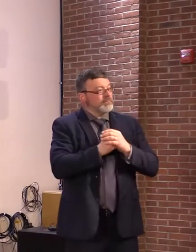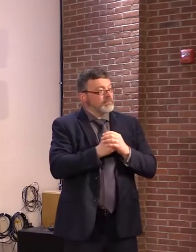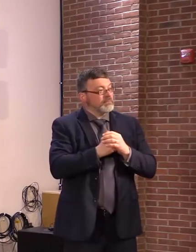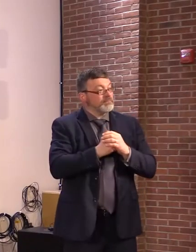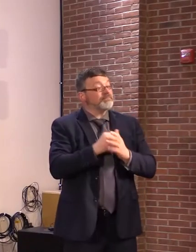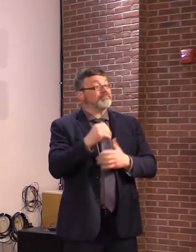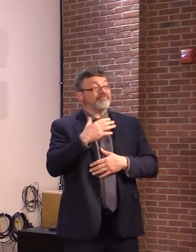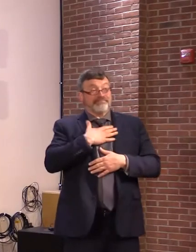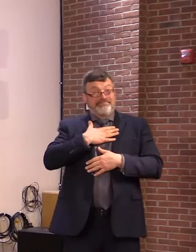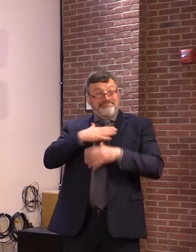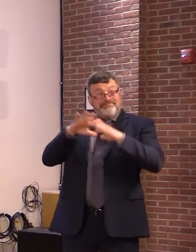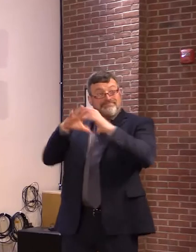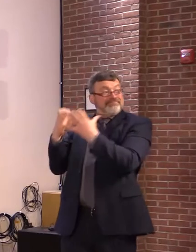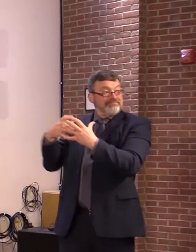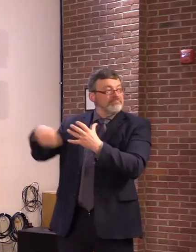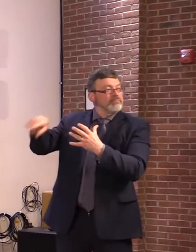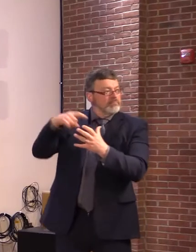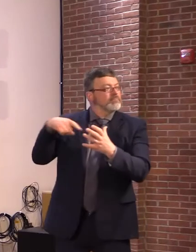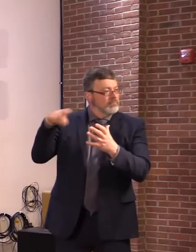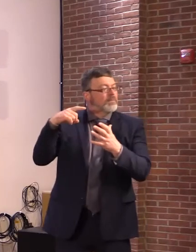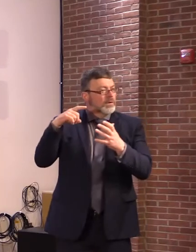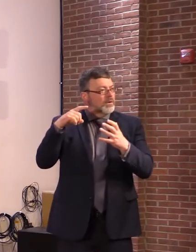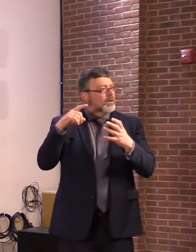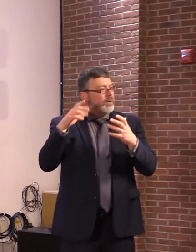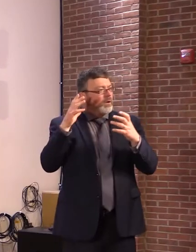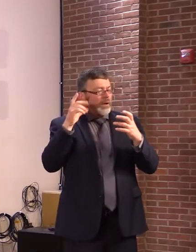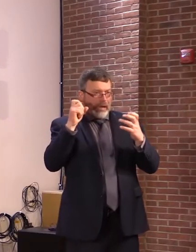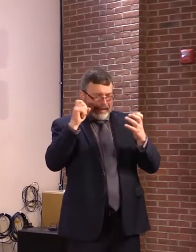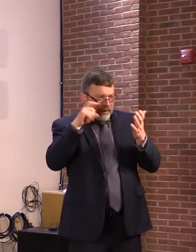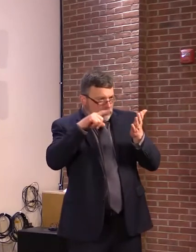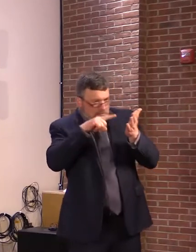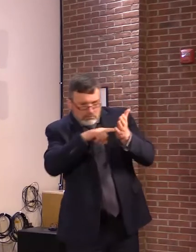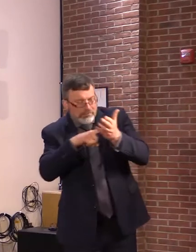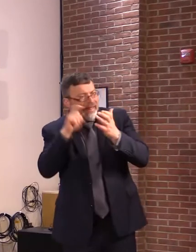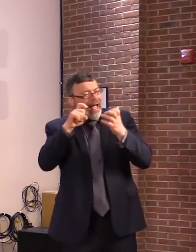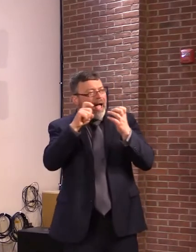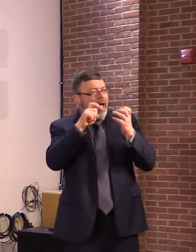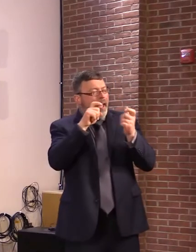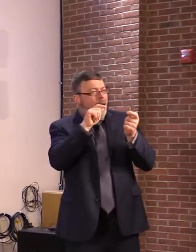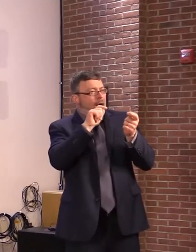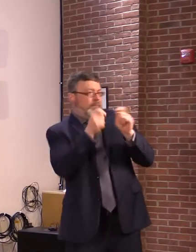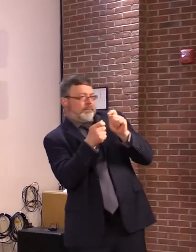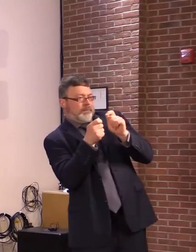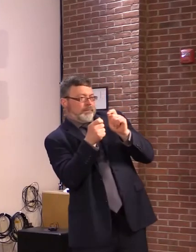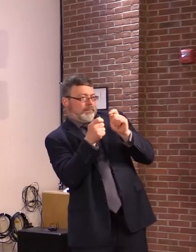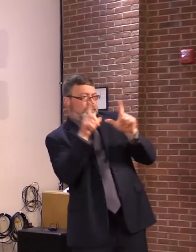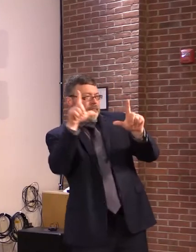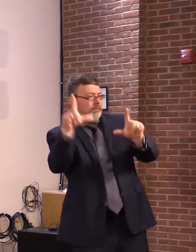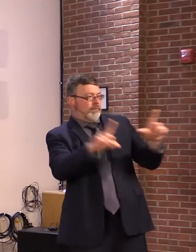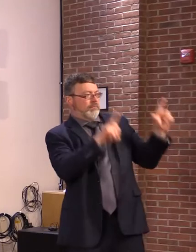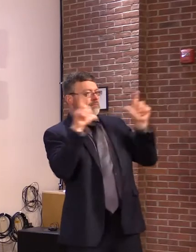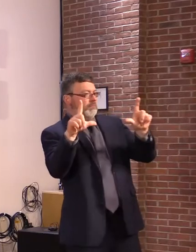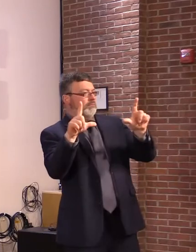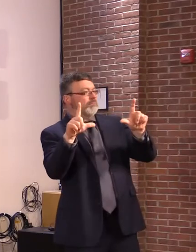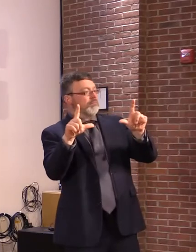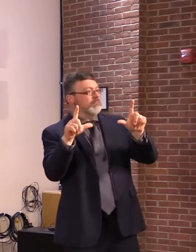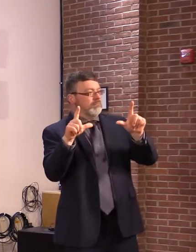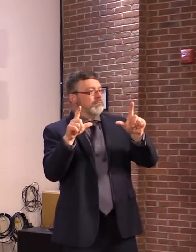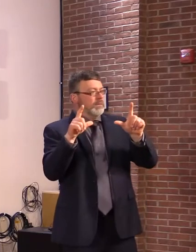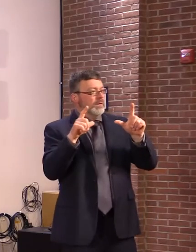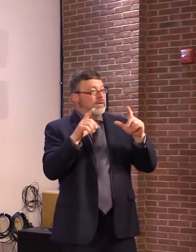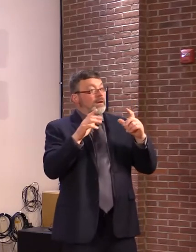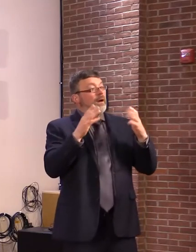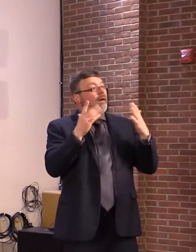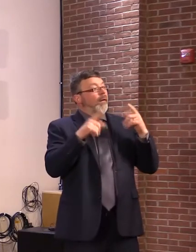a new COVID surveillance report to look at this disease in a way that's similar to how we look at other infectious